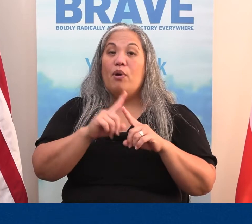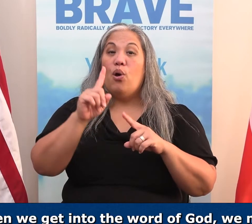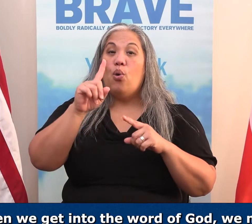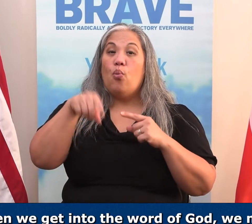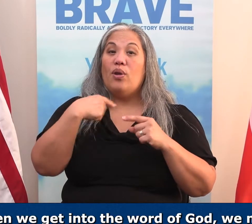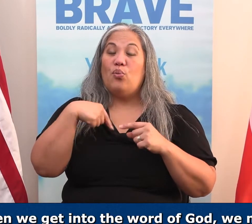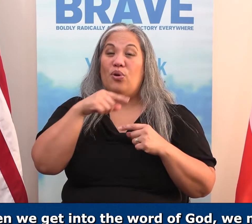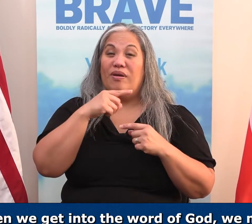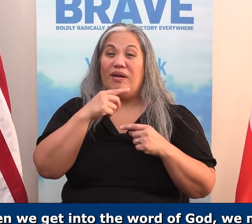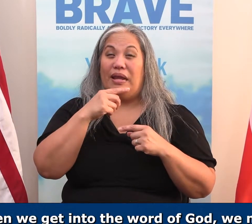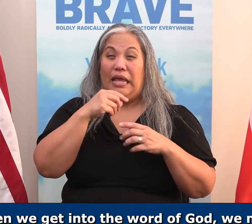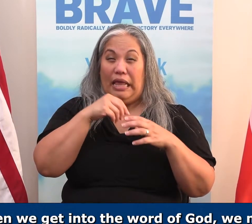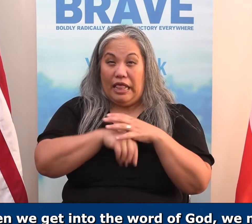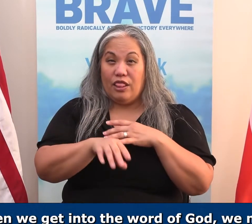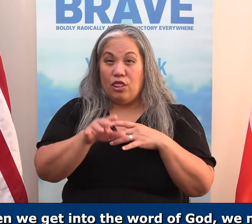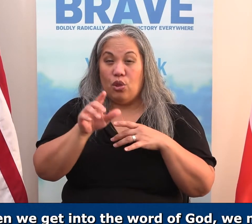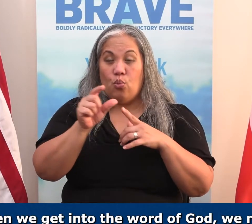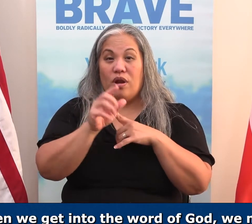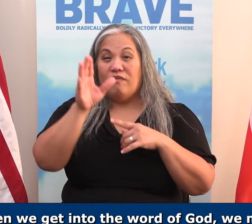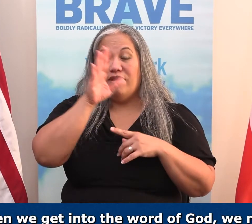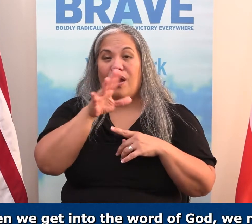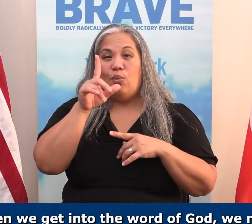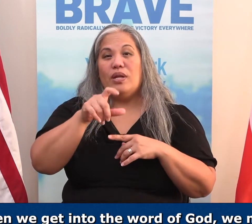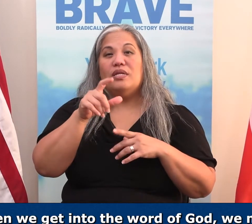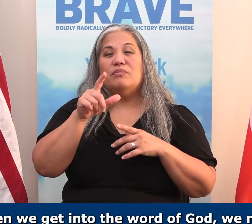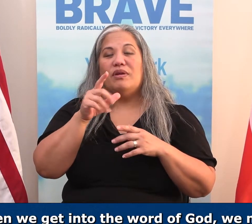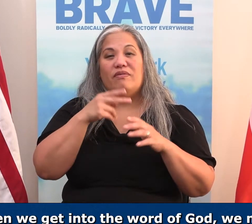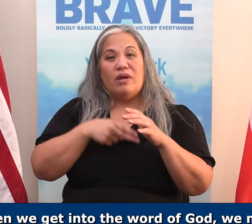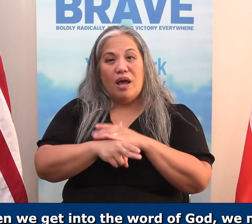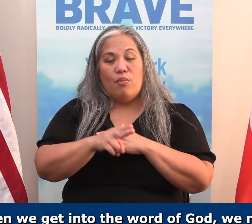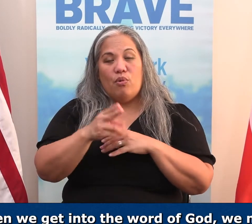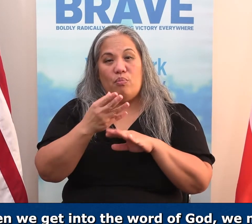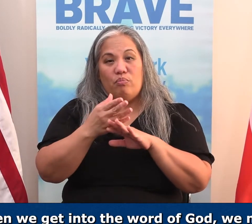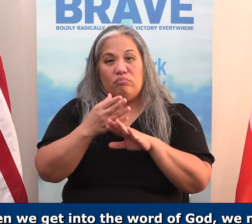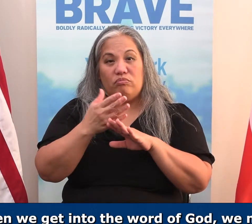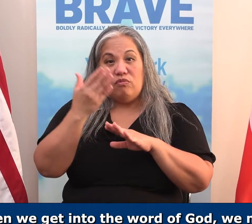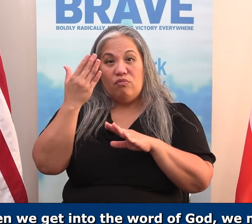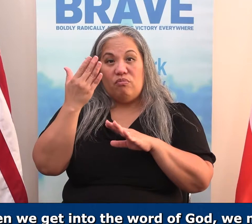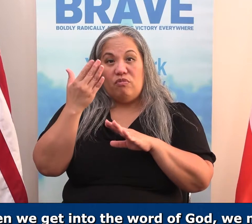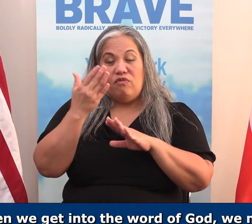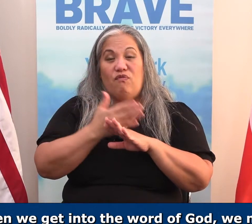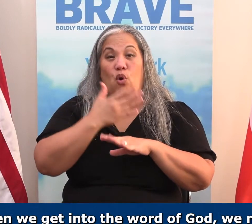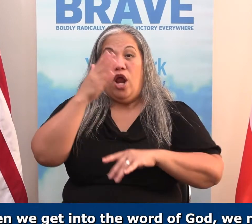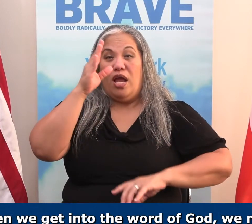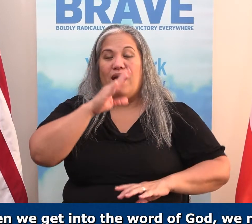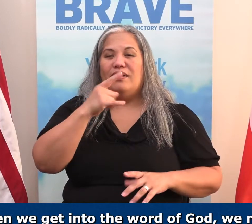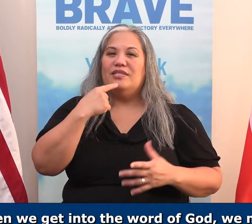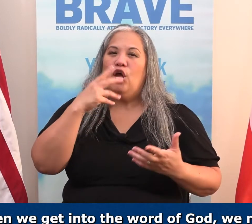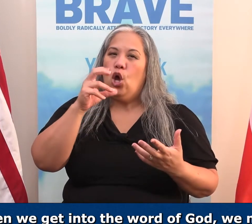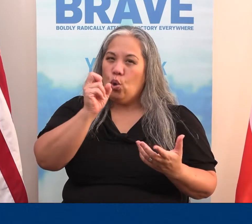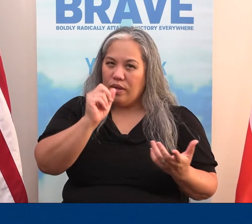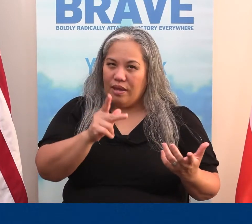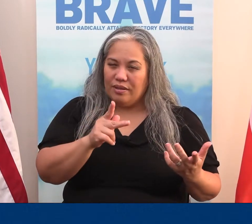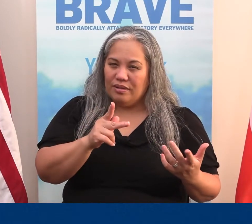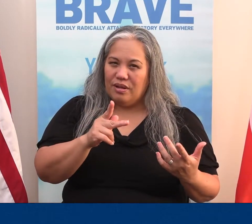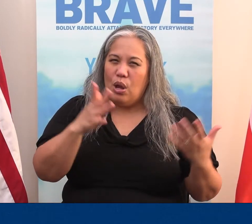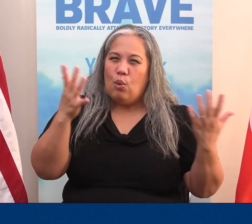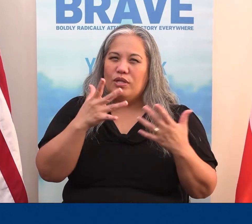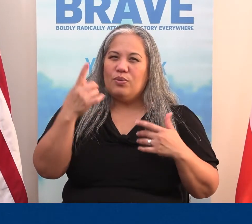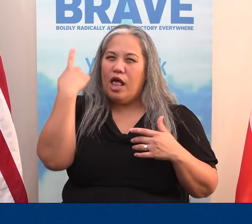But when we get into the word of God, we need to just be very humble before God, and say, okay, what